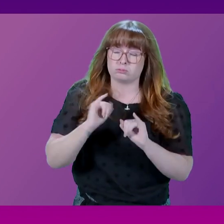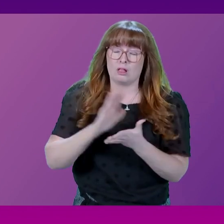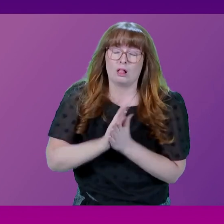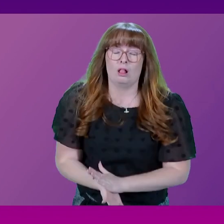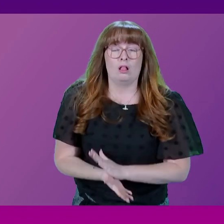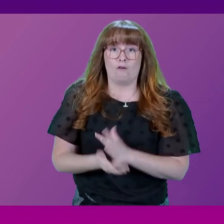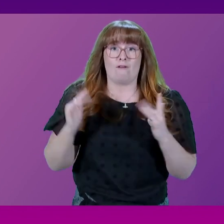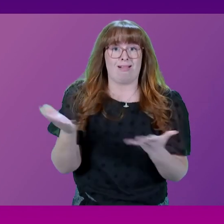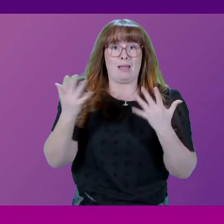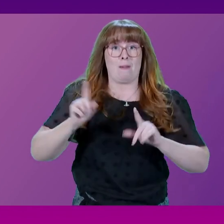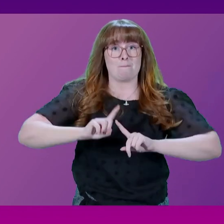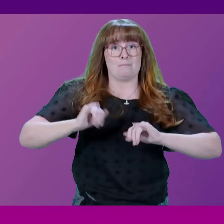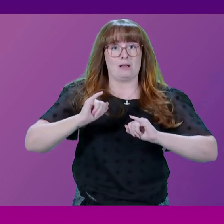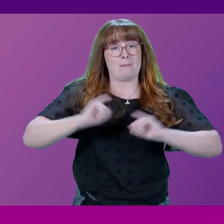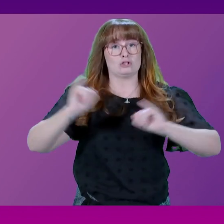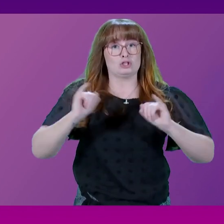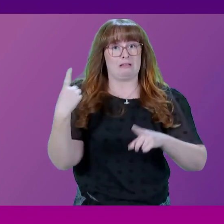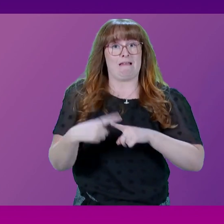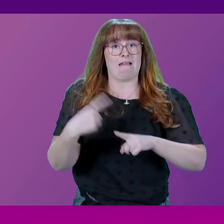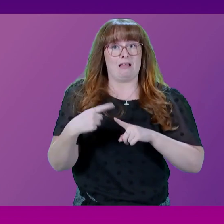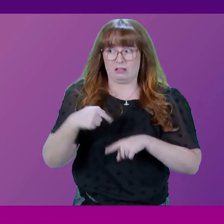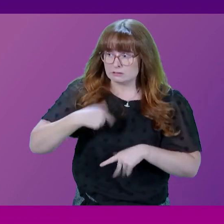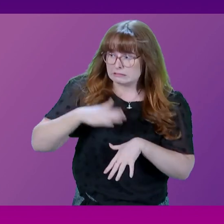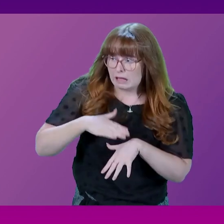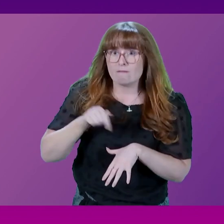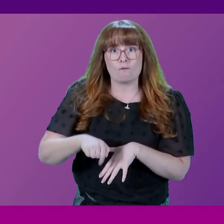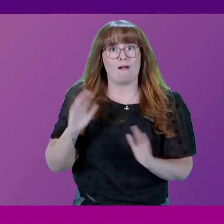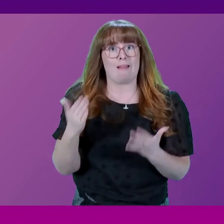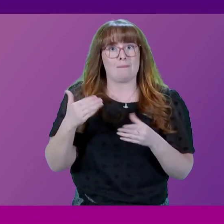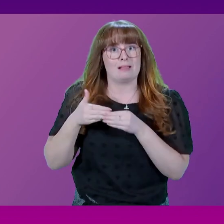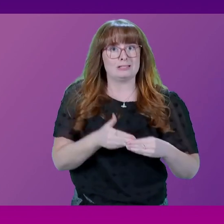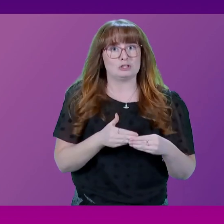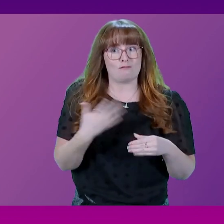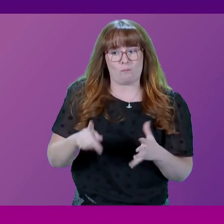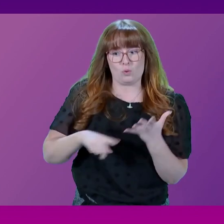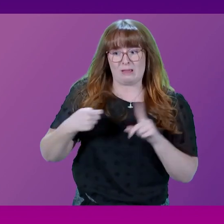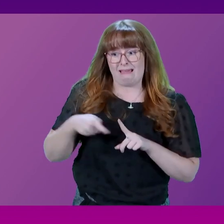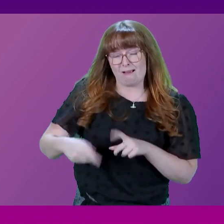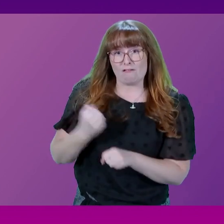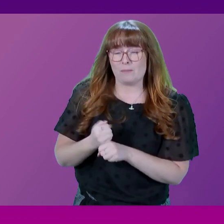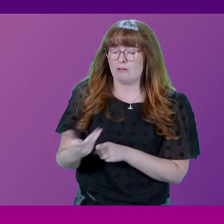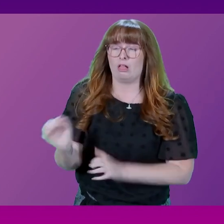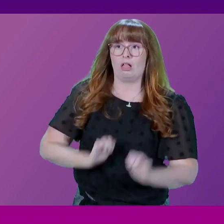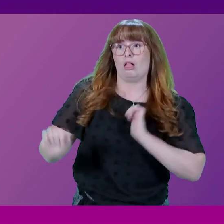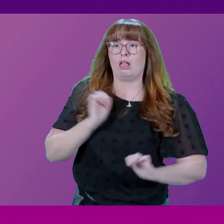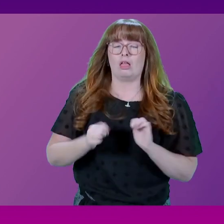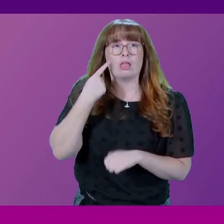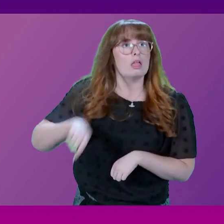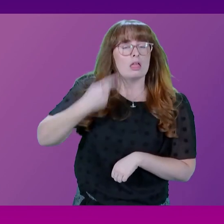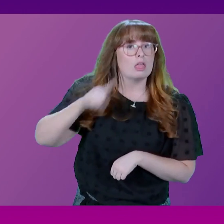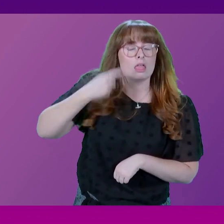of the climate emergency, this is a time for climate leadership. What we're getting from the UK Government is, of course, complete political abdication.